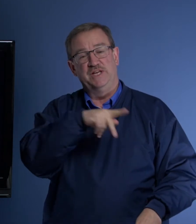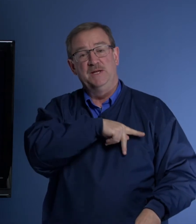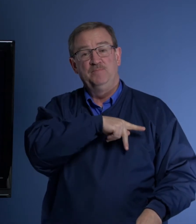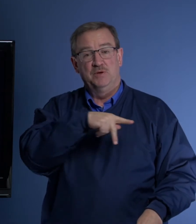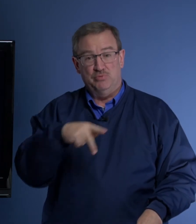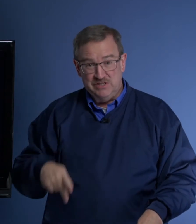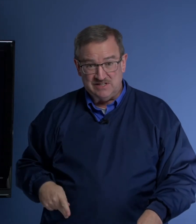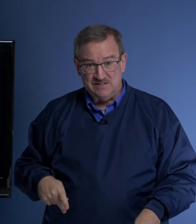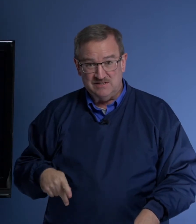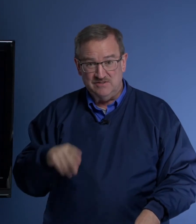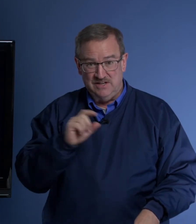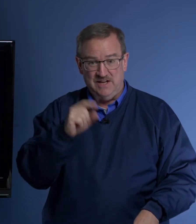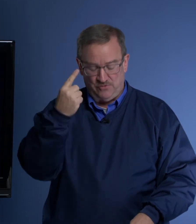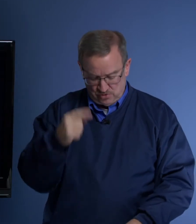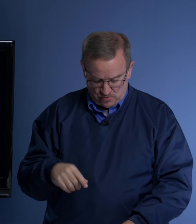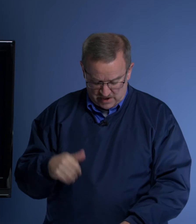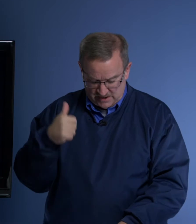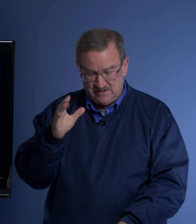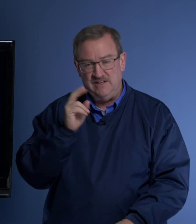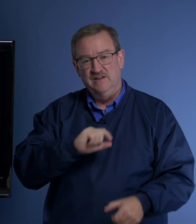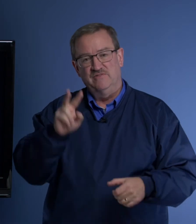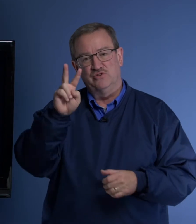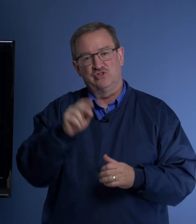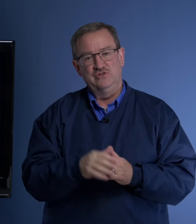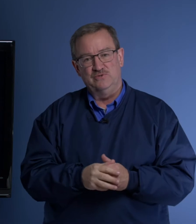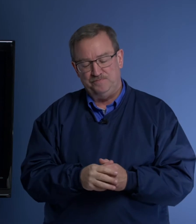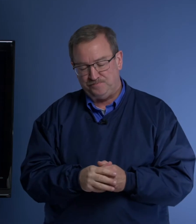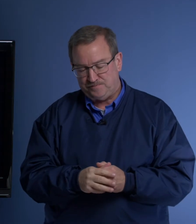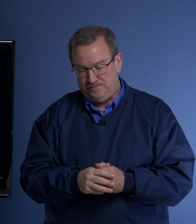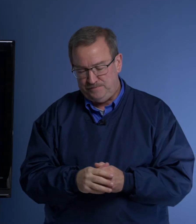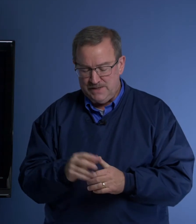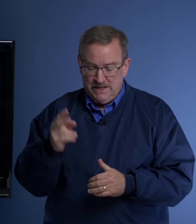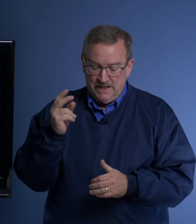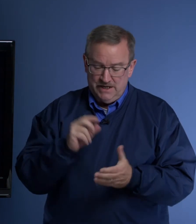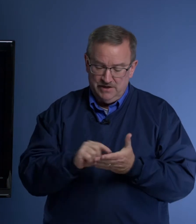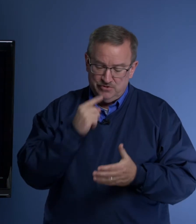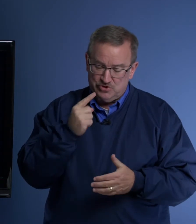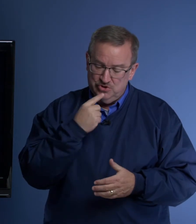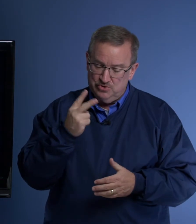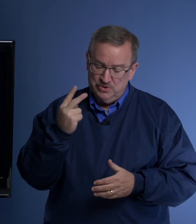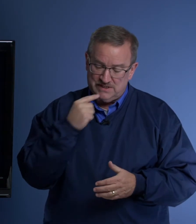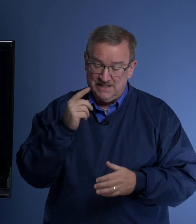princes. Okay, that's verse one. Let's see verse two. In verse two, it says,